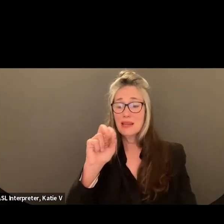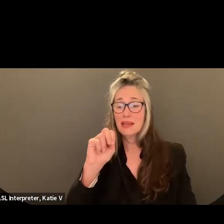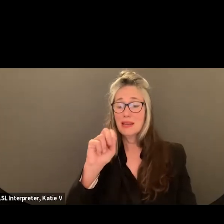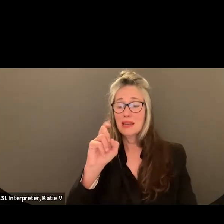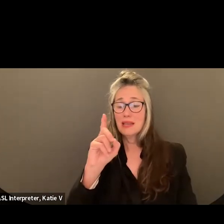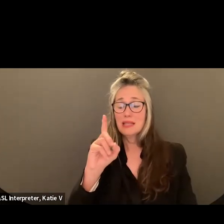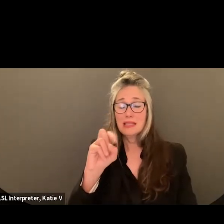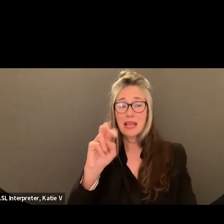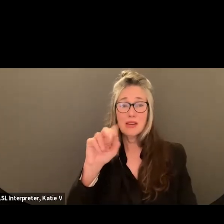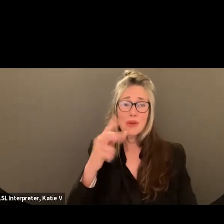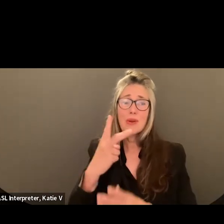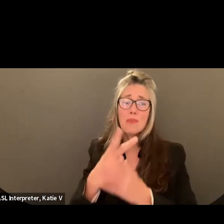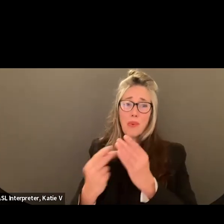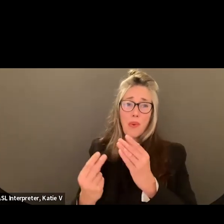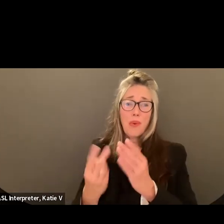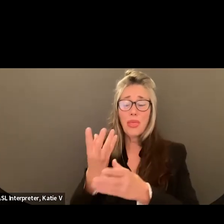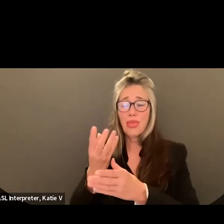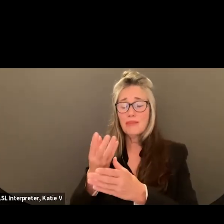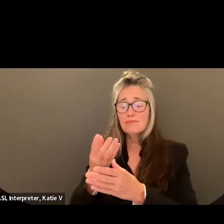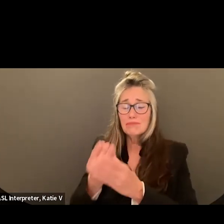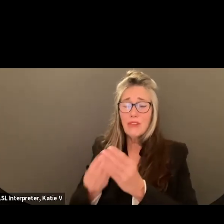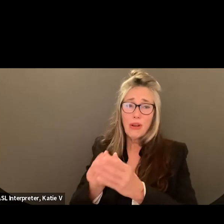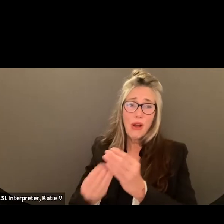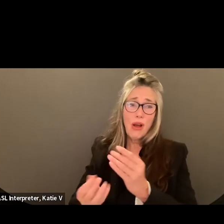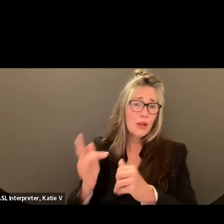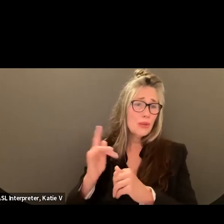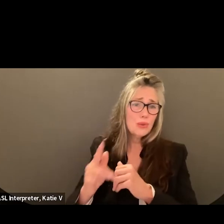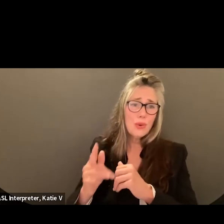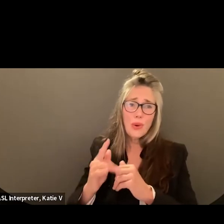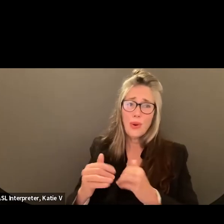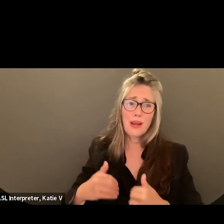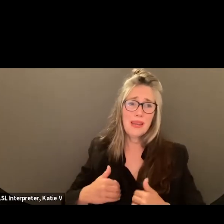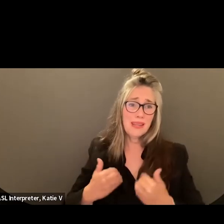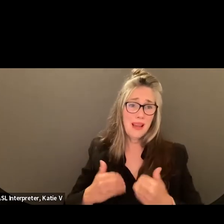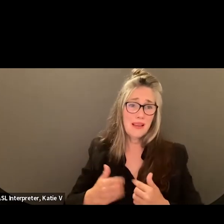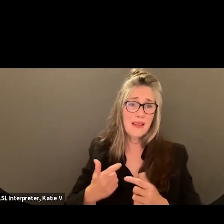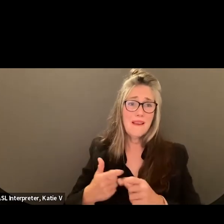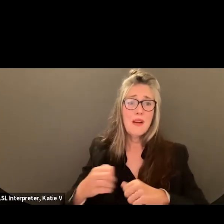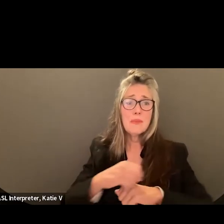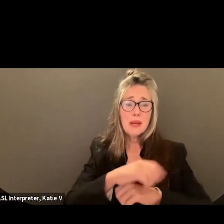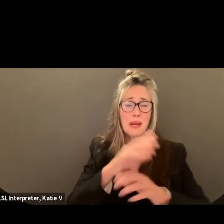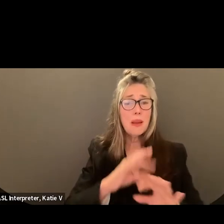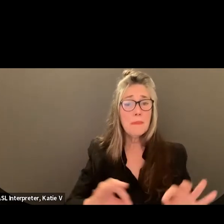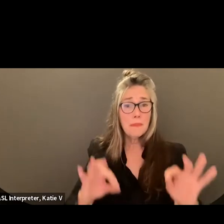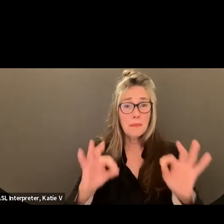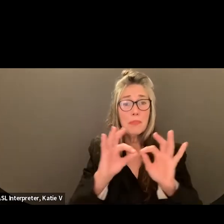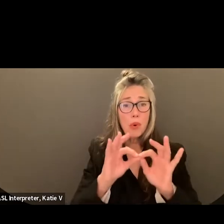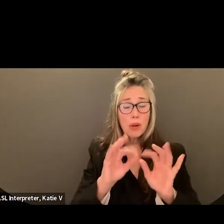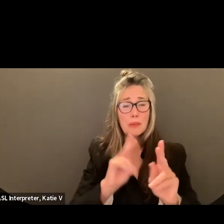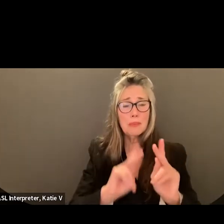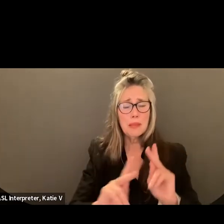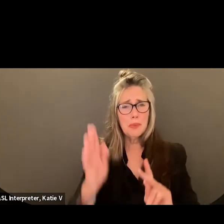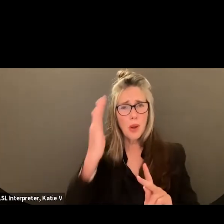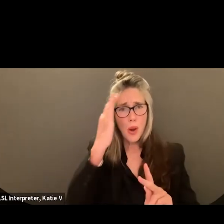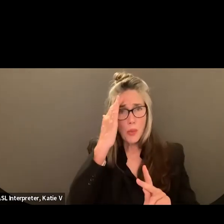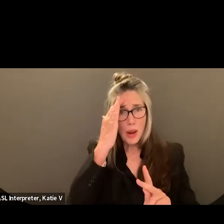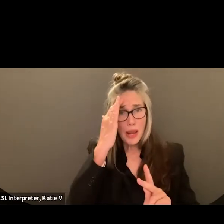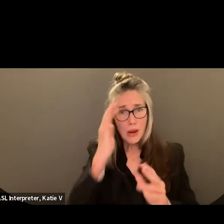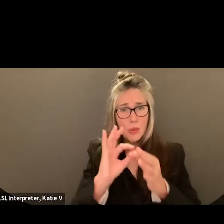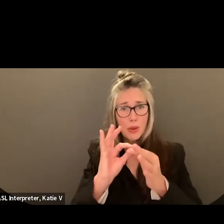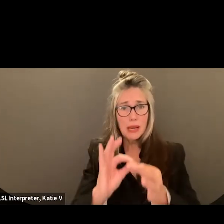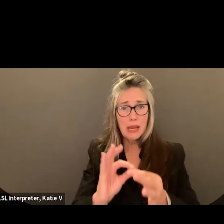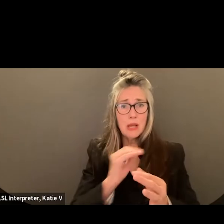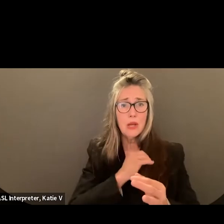this time for awareness, and it's important for people to know their risk, know how they can lower their risk for breast cancer, know their family